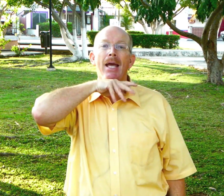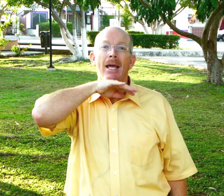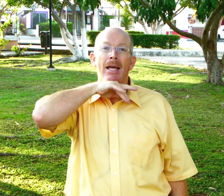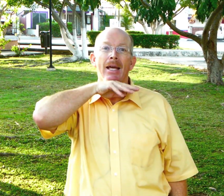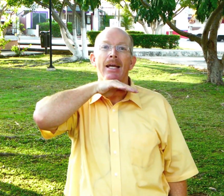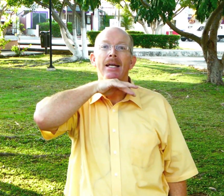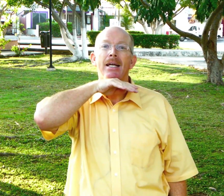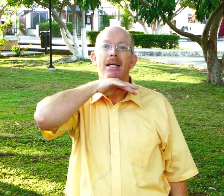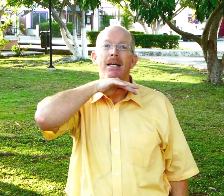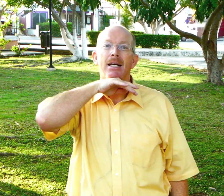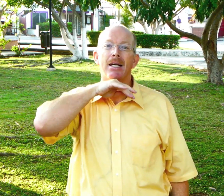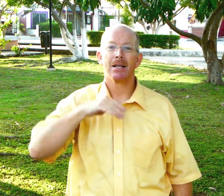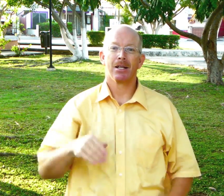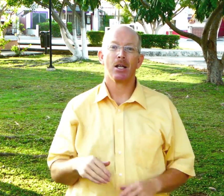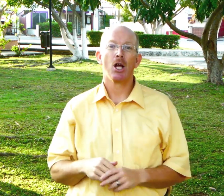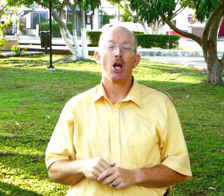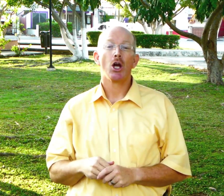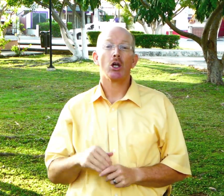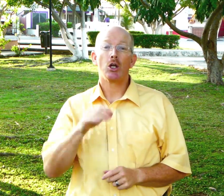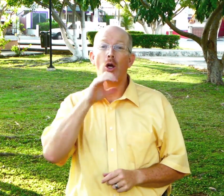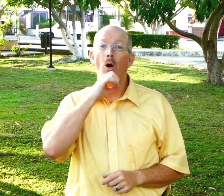goat